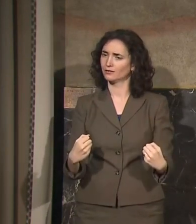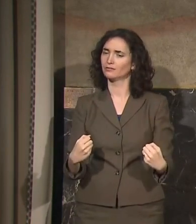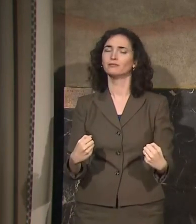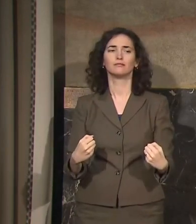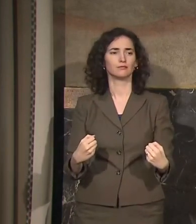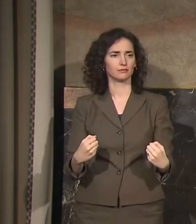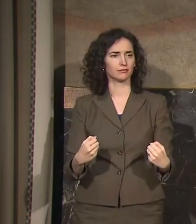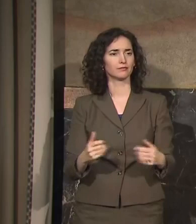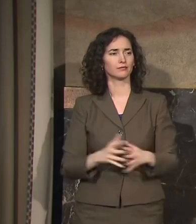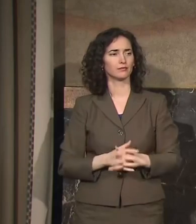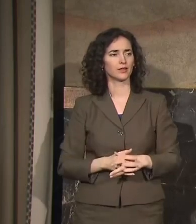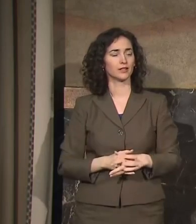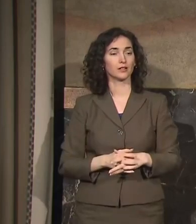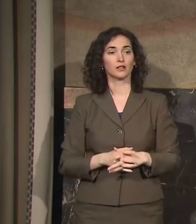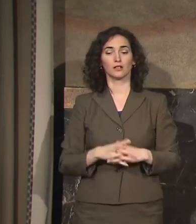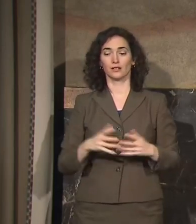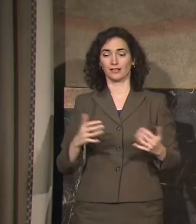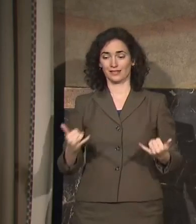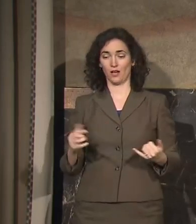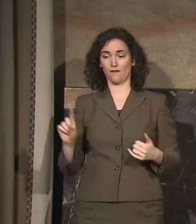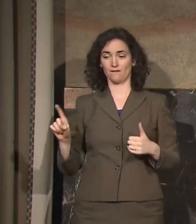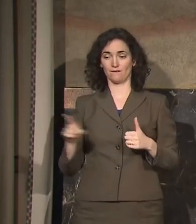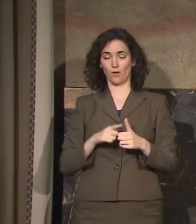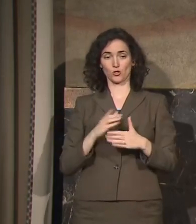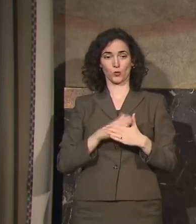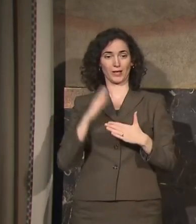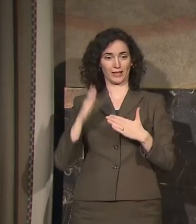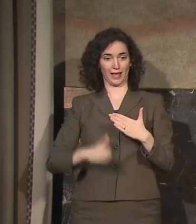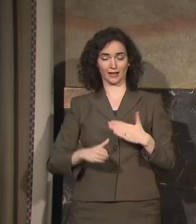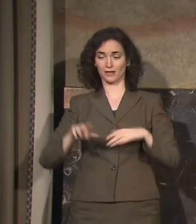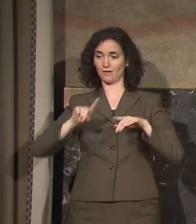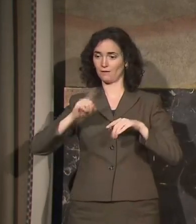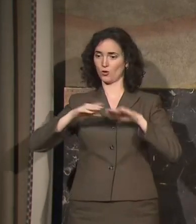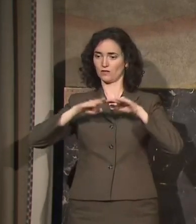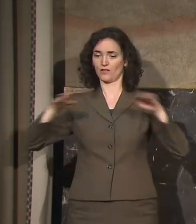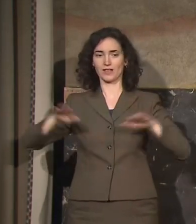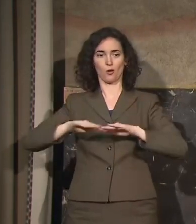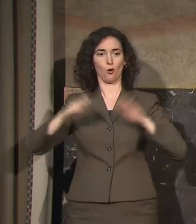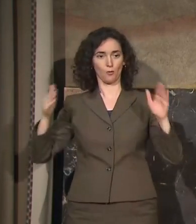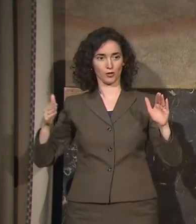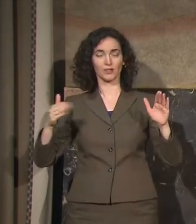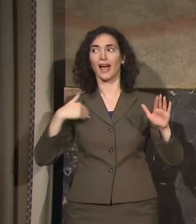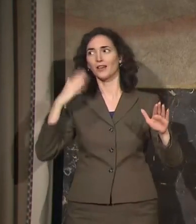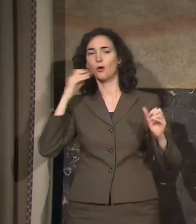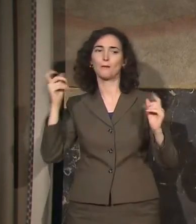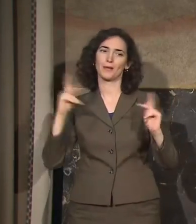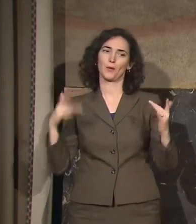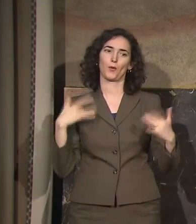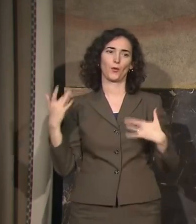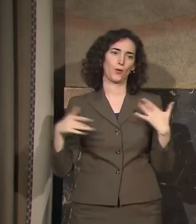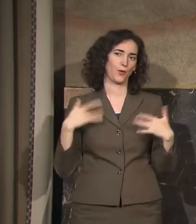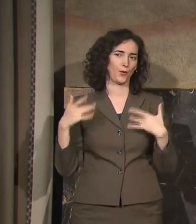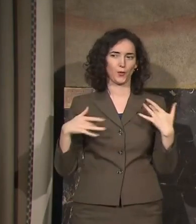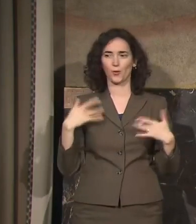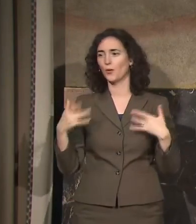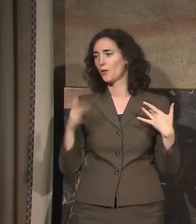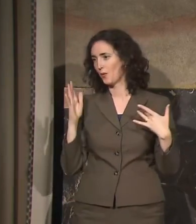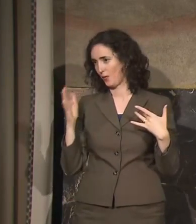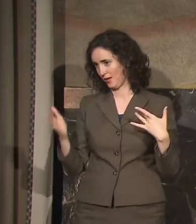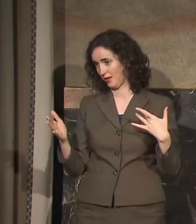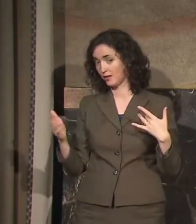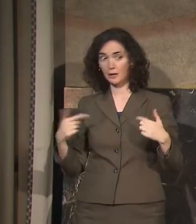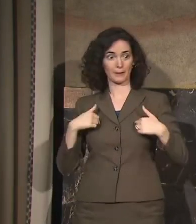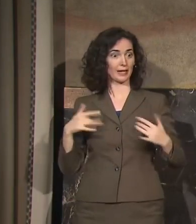And as we go through this first weekend of Phase 1, I know a lot of people are going to be excited. That